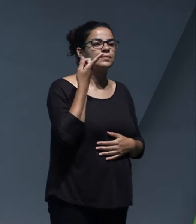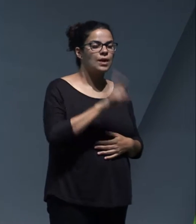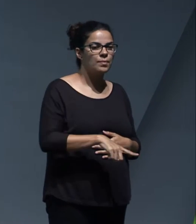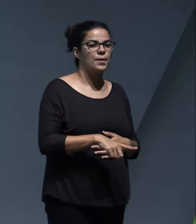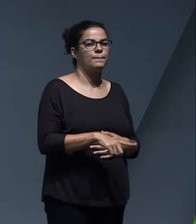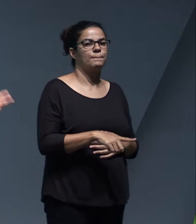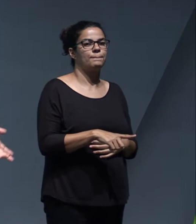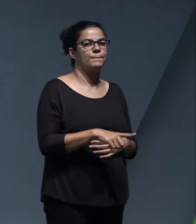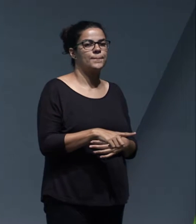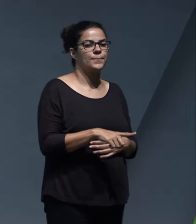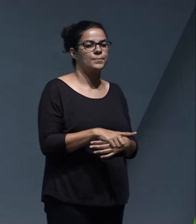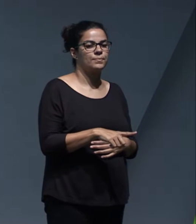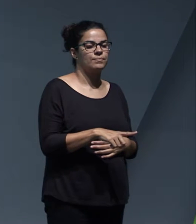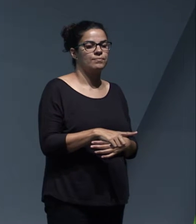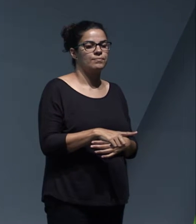then there are people